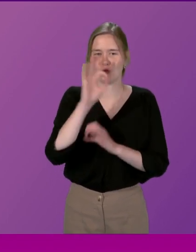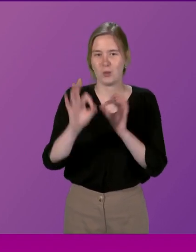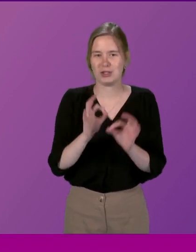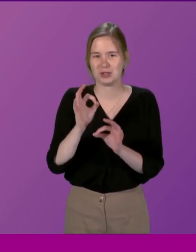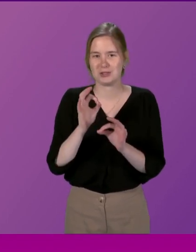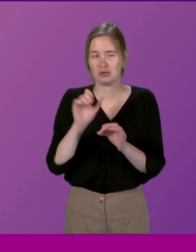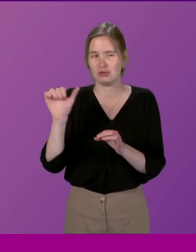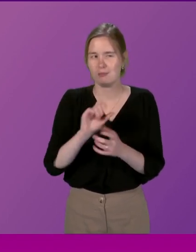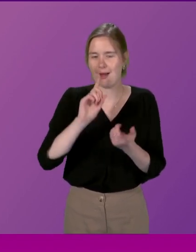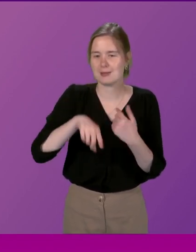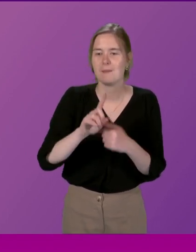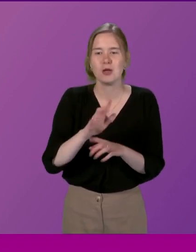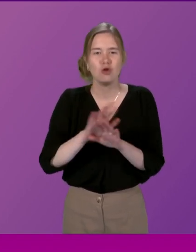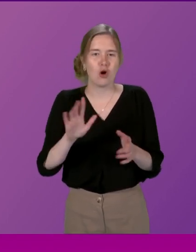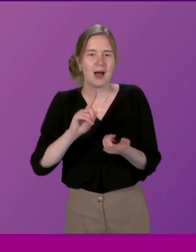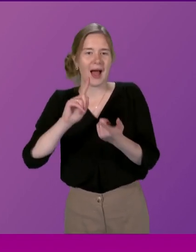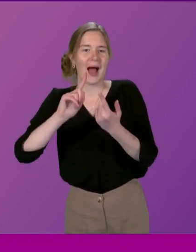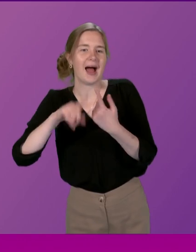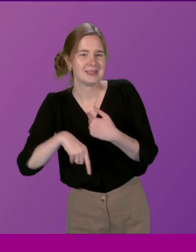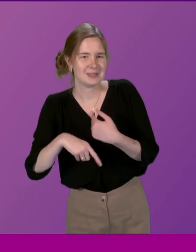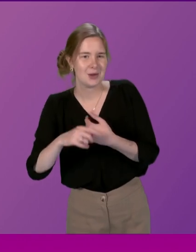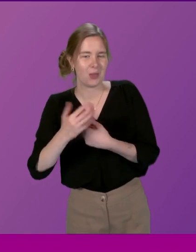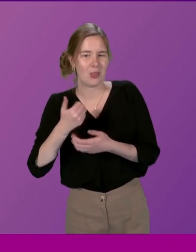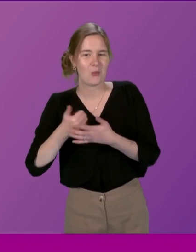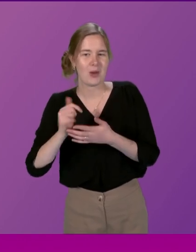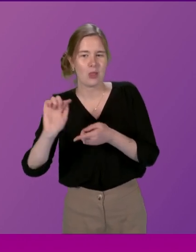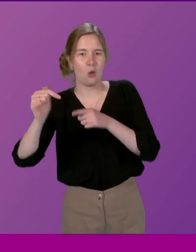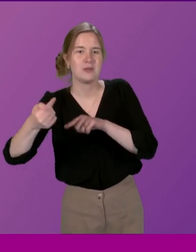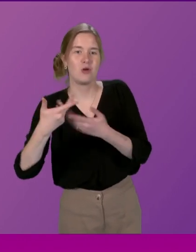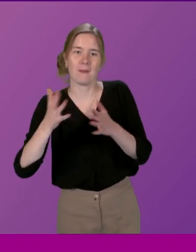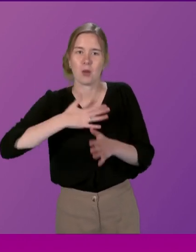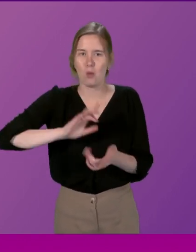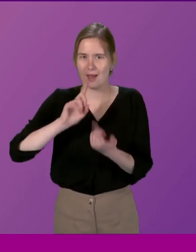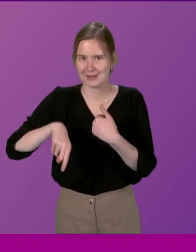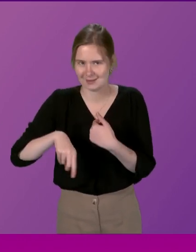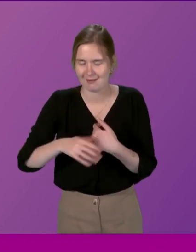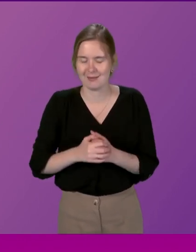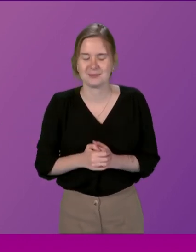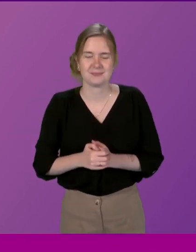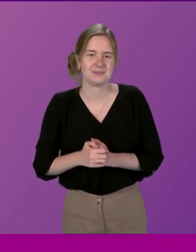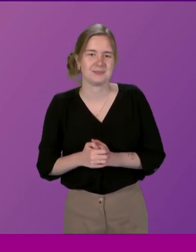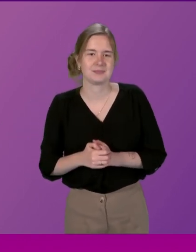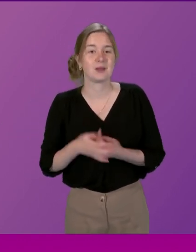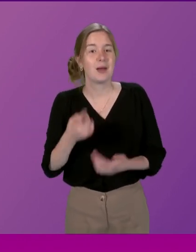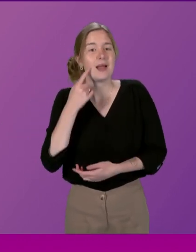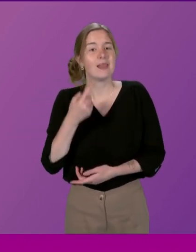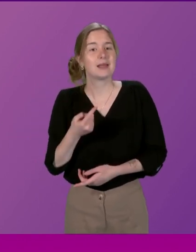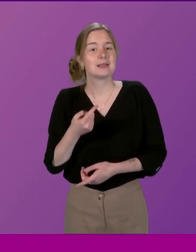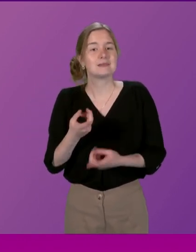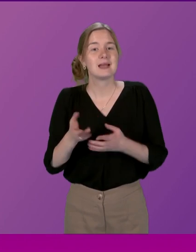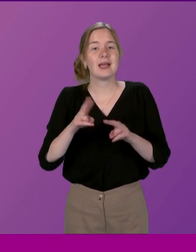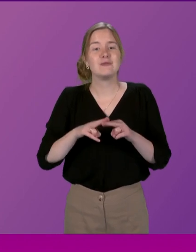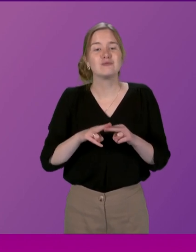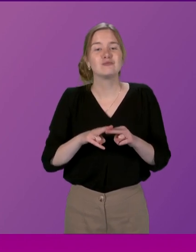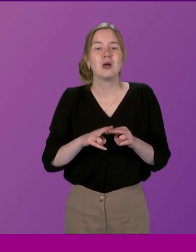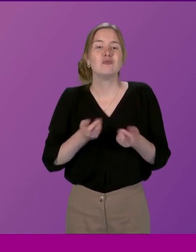generally answered but maybe they're not answered in the way that the opposition or the public would want however I do think again if the presiding